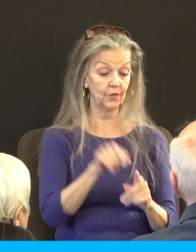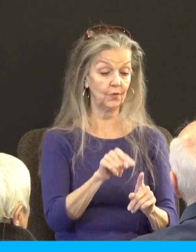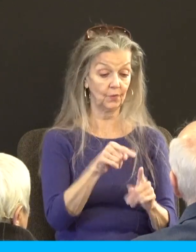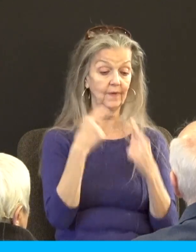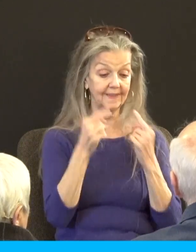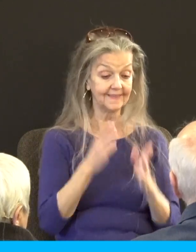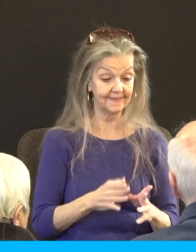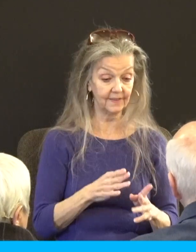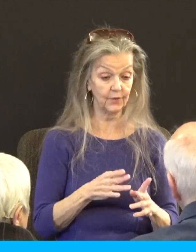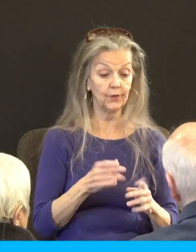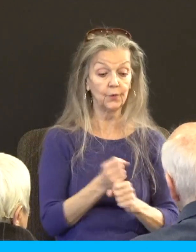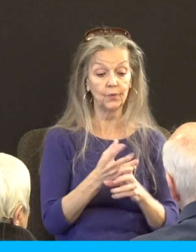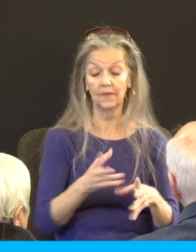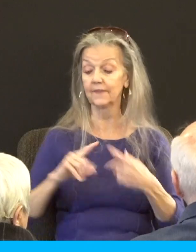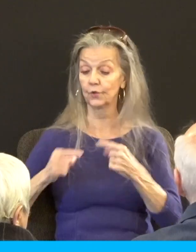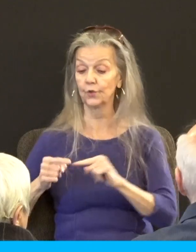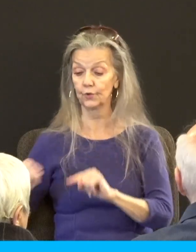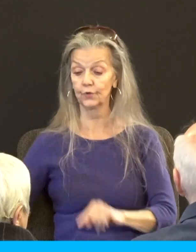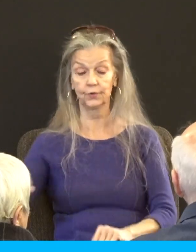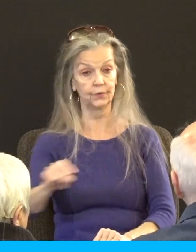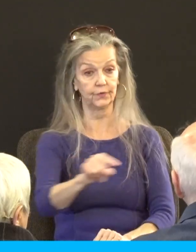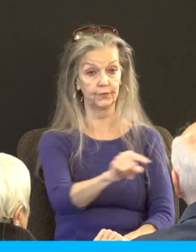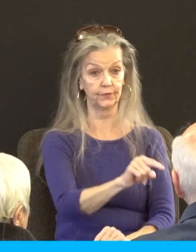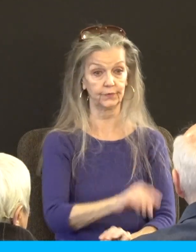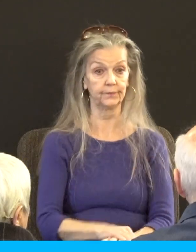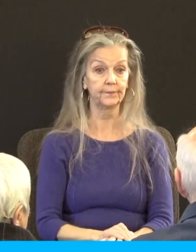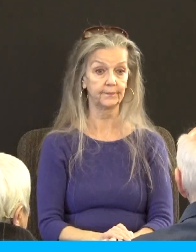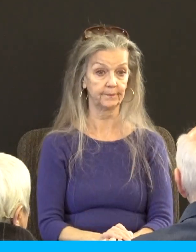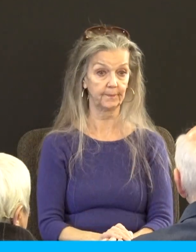out of any trial any sin any transgression as he possibly can